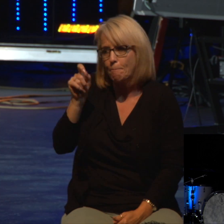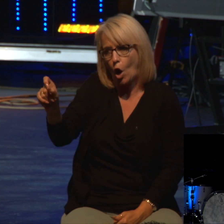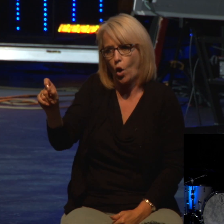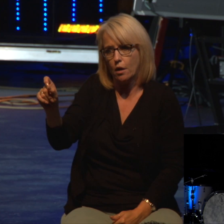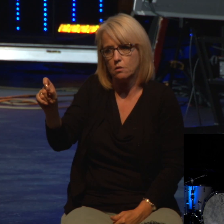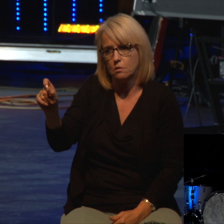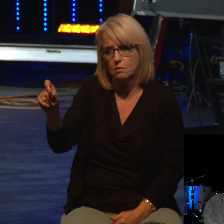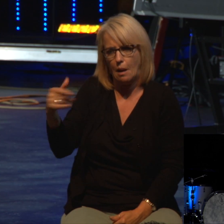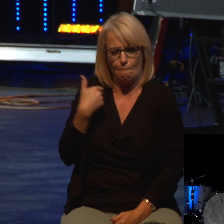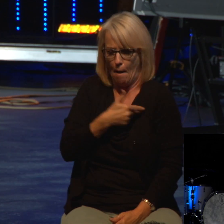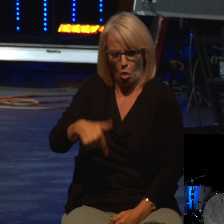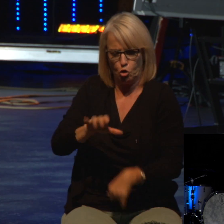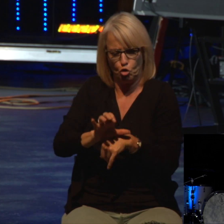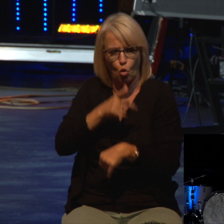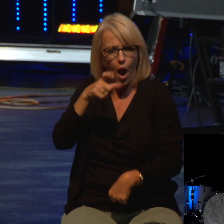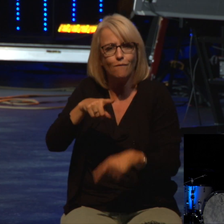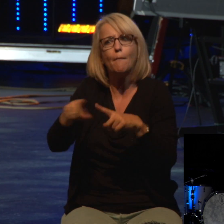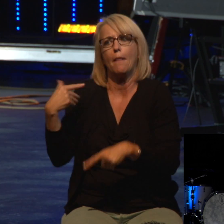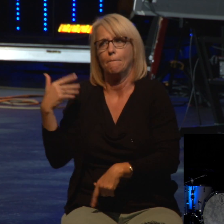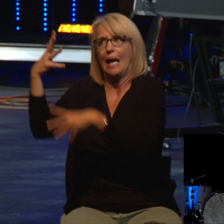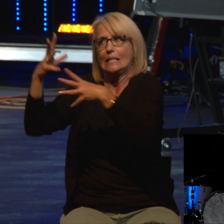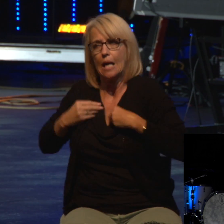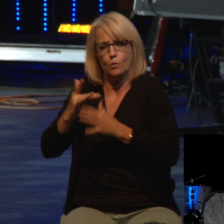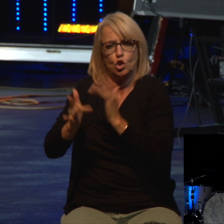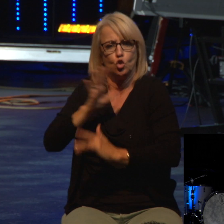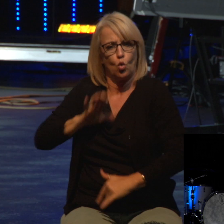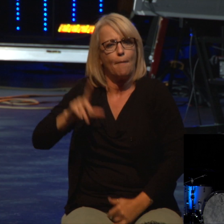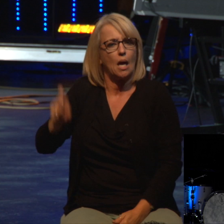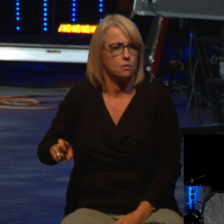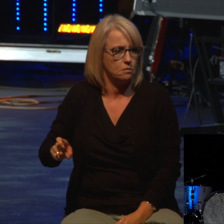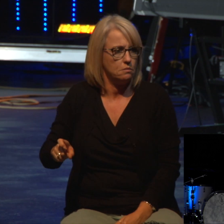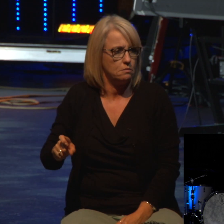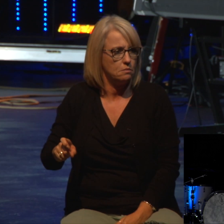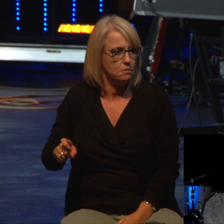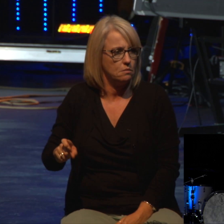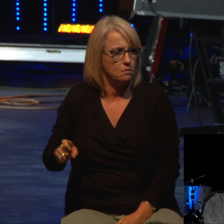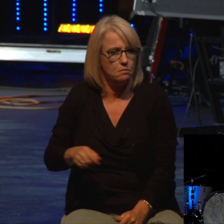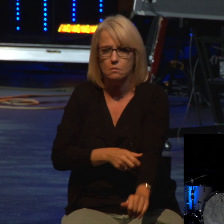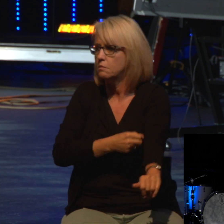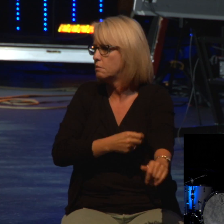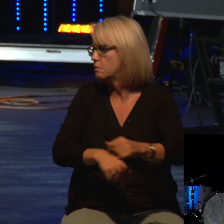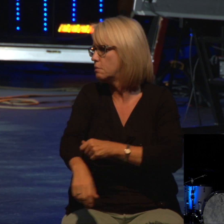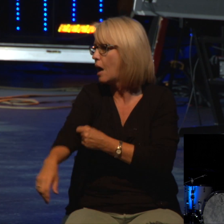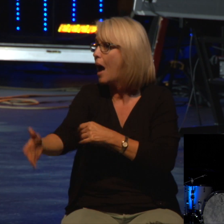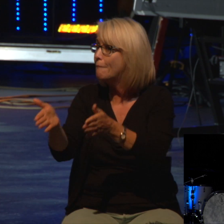I'm going to try a little thing in closing here on you I really ask for your cooperation